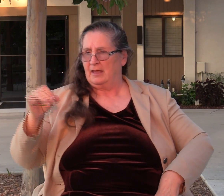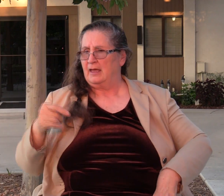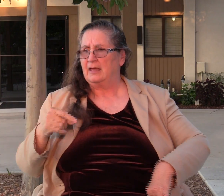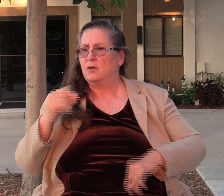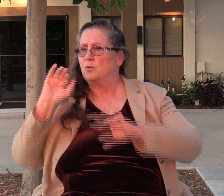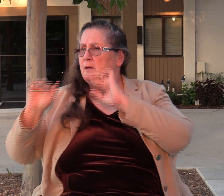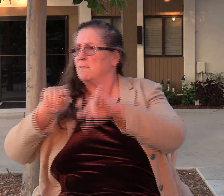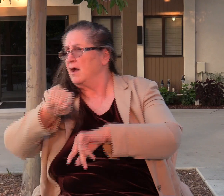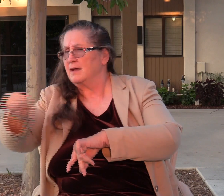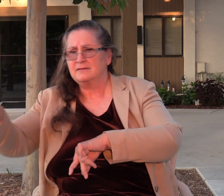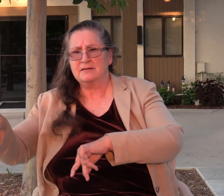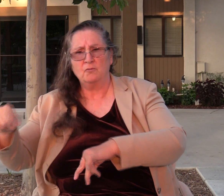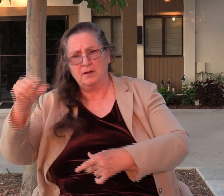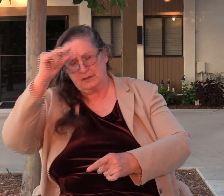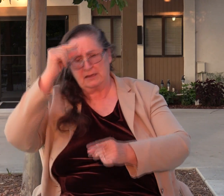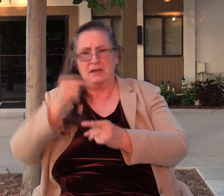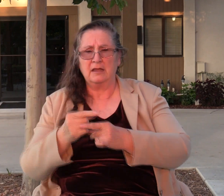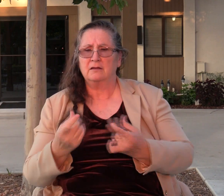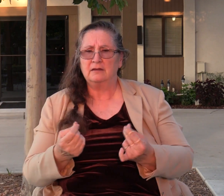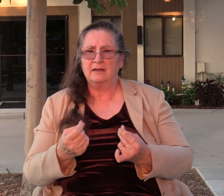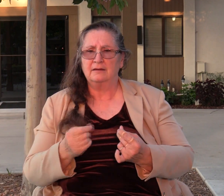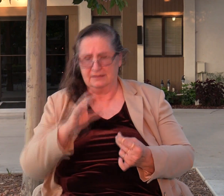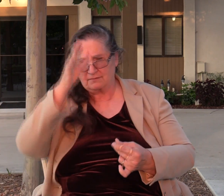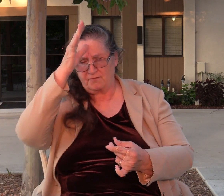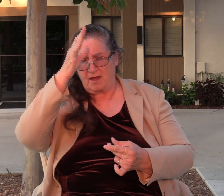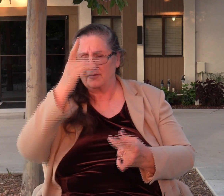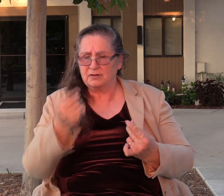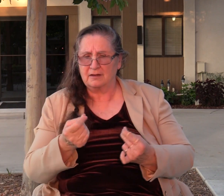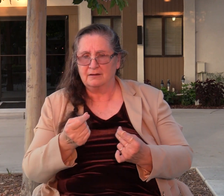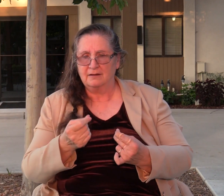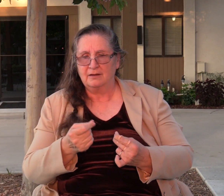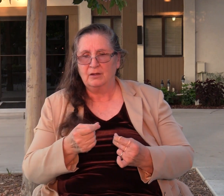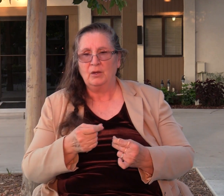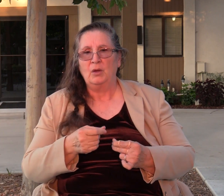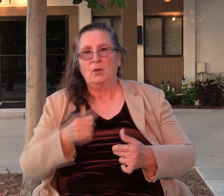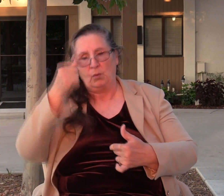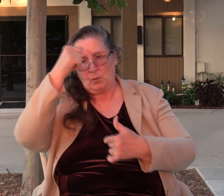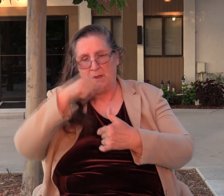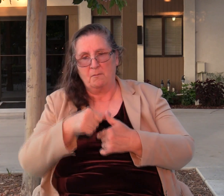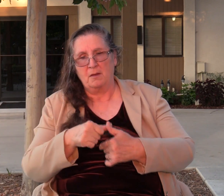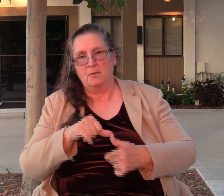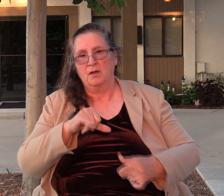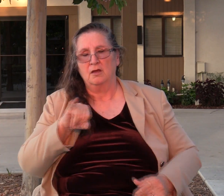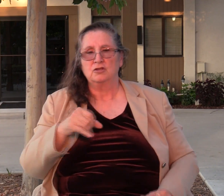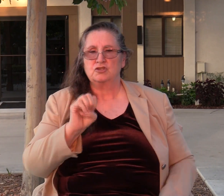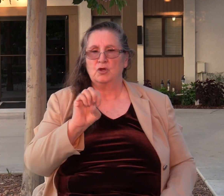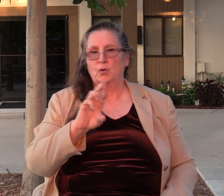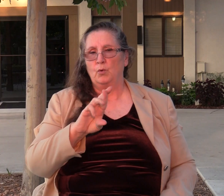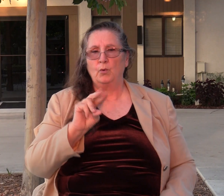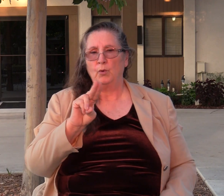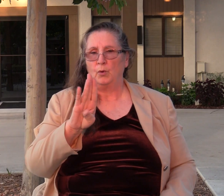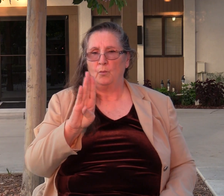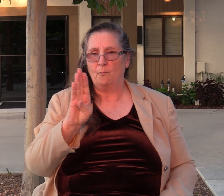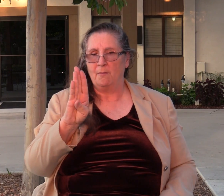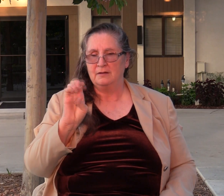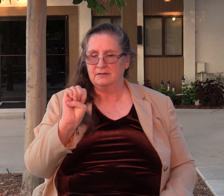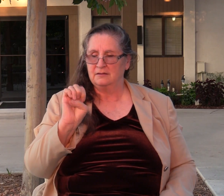Gideon had done. Remember when we see the name Drebbel, it's actually referring to Gideon, okay, that was his second name. Okay,